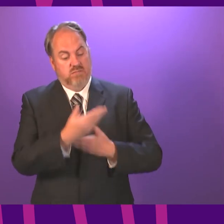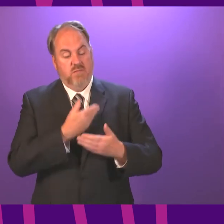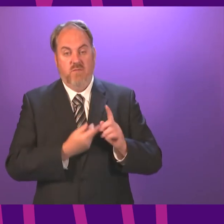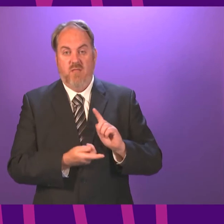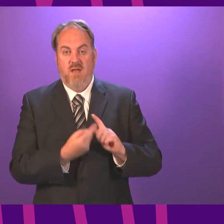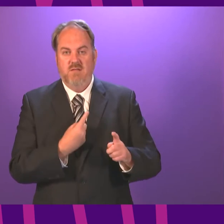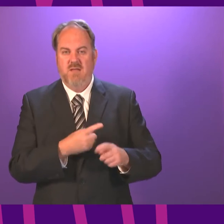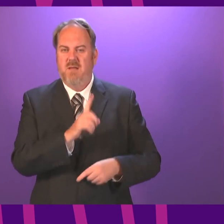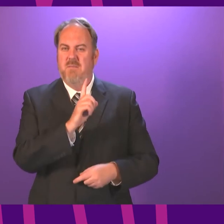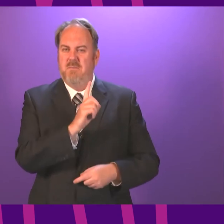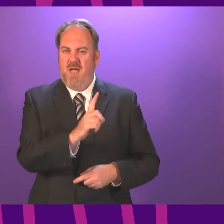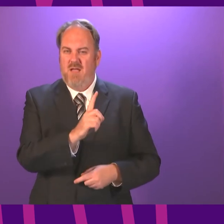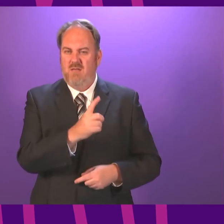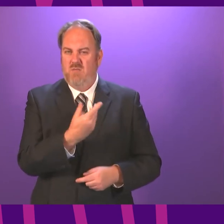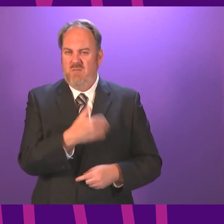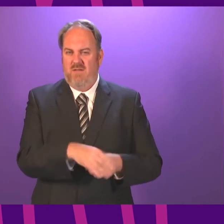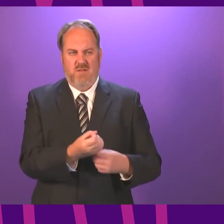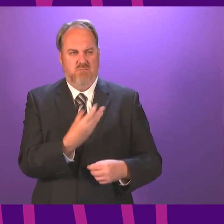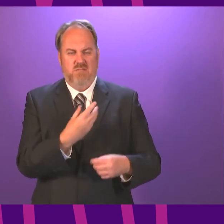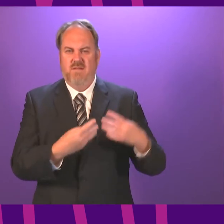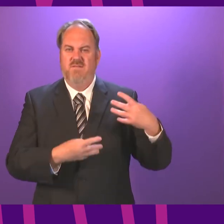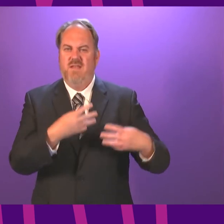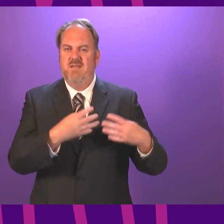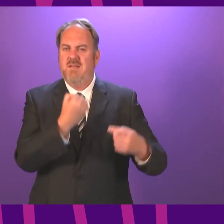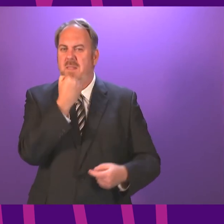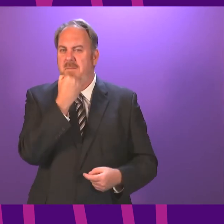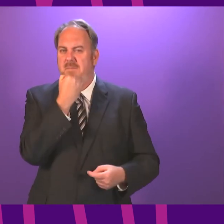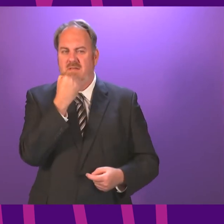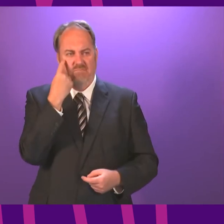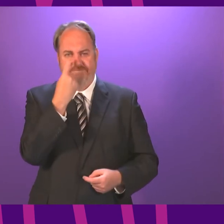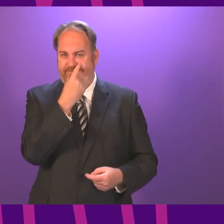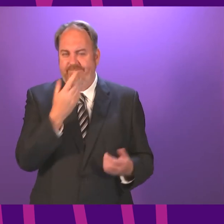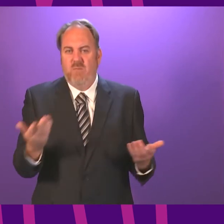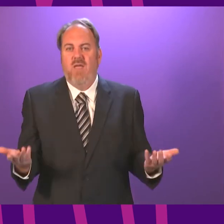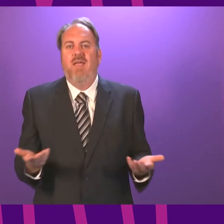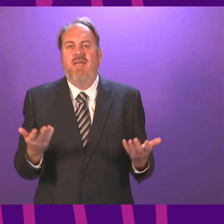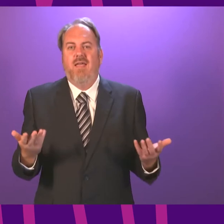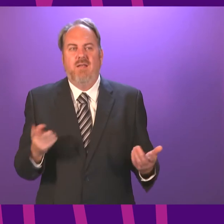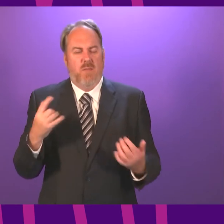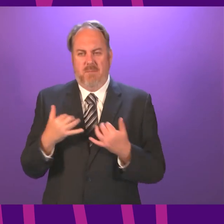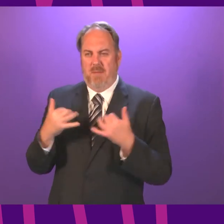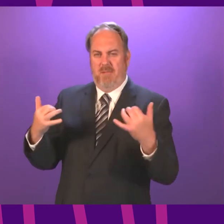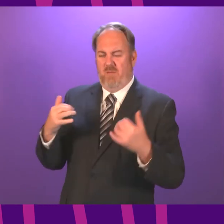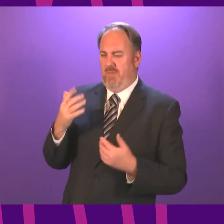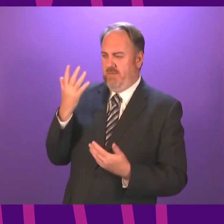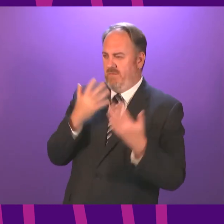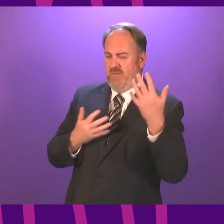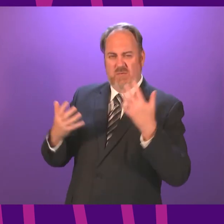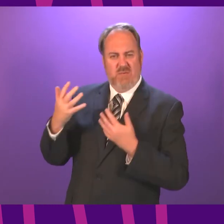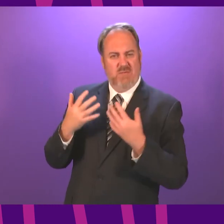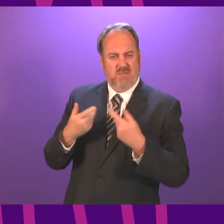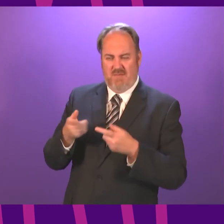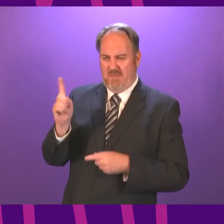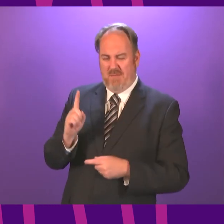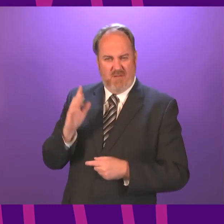absolutely no figures in the answer whatsoever, so the public will be quite bemused by it. The